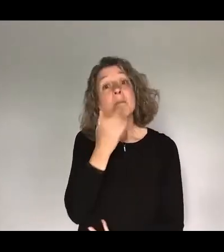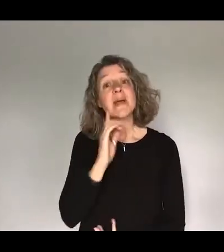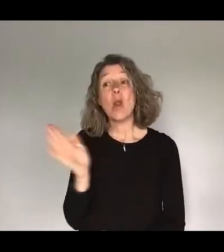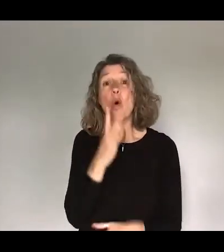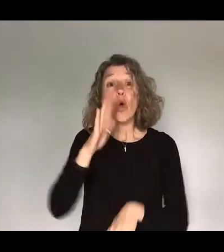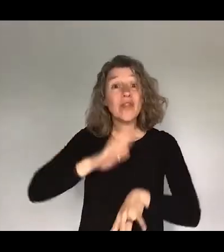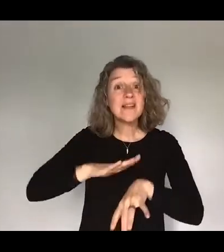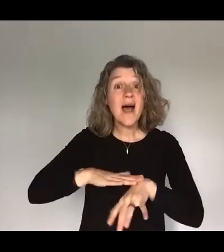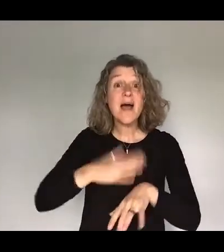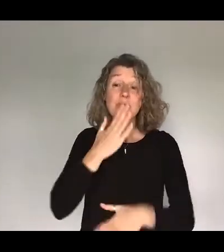they're worth believing